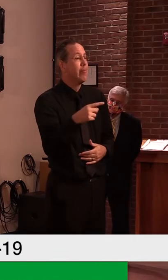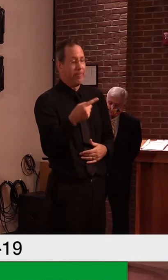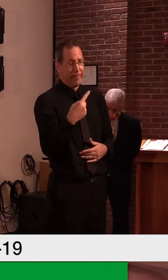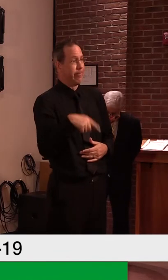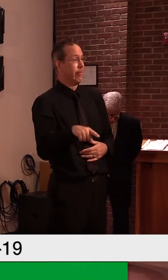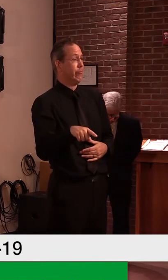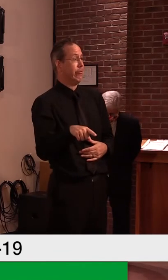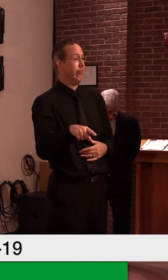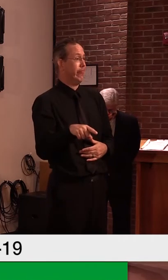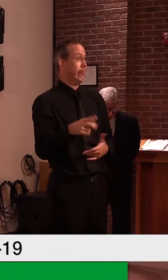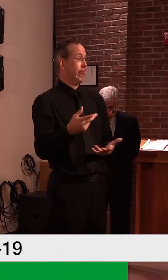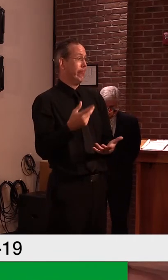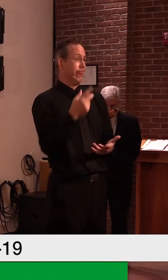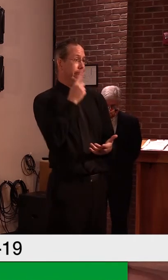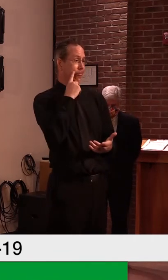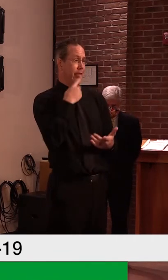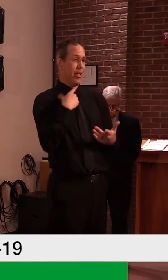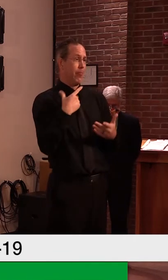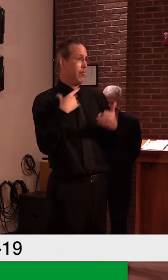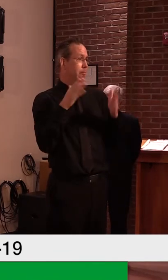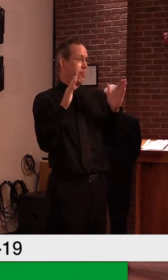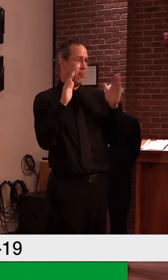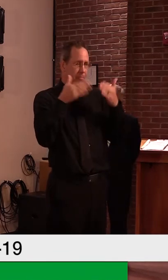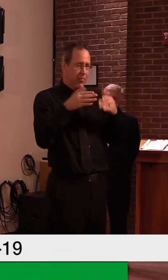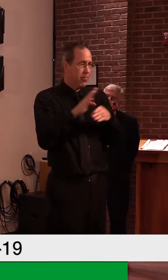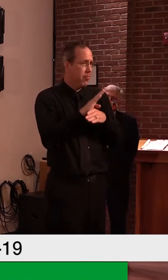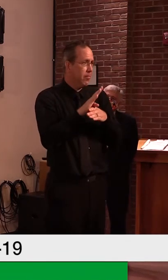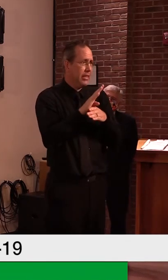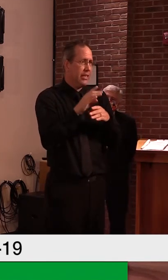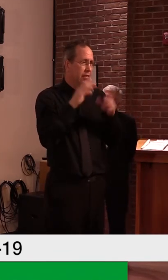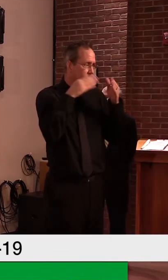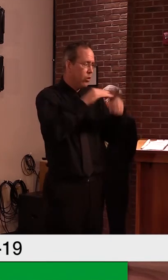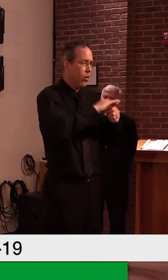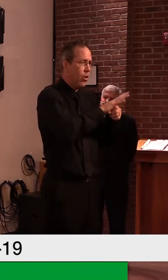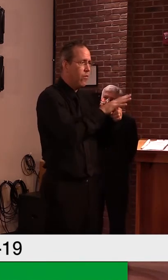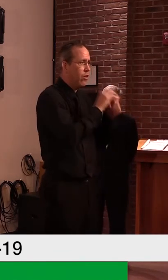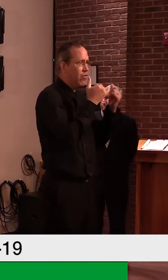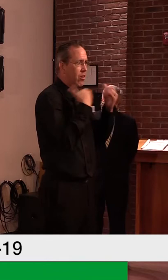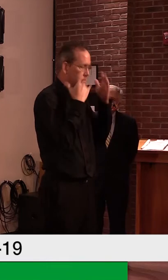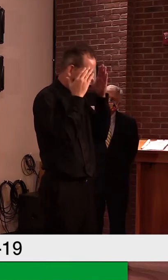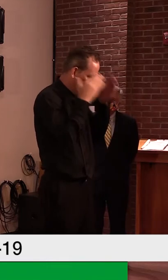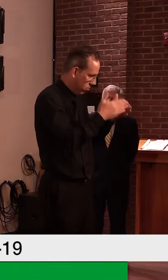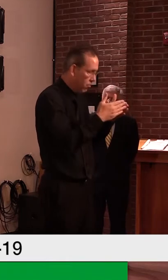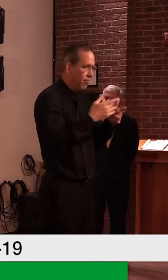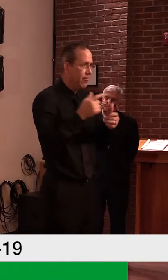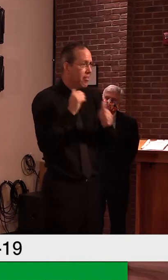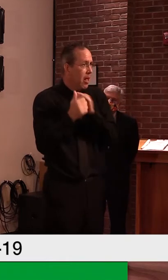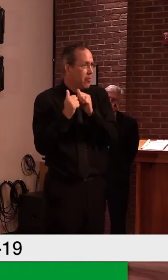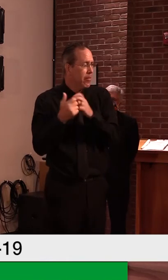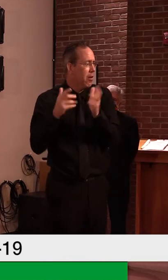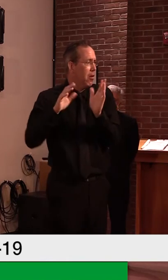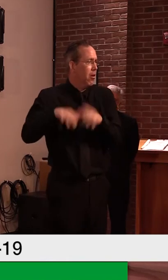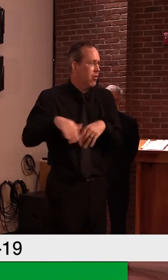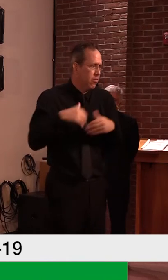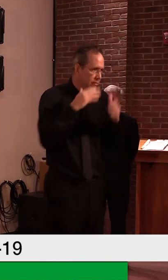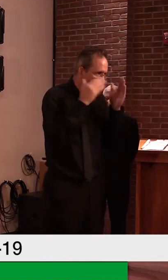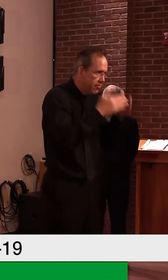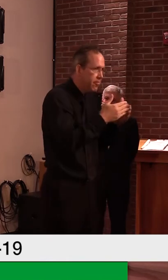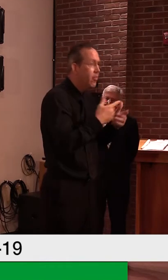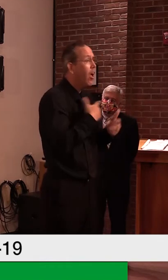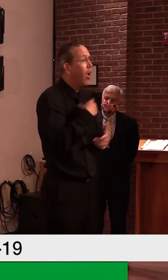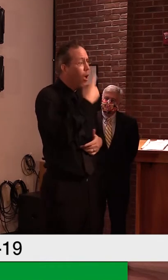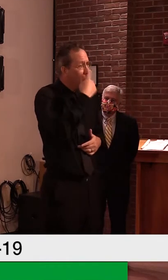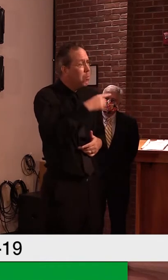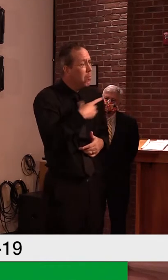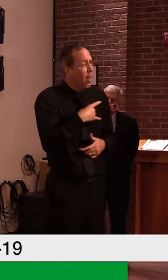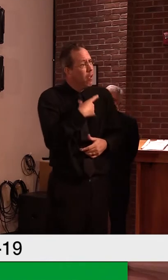after, you know, with all these challenges coming our way, uh, I would like to be able to, to campaign more, uh, maybe in a more traditional